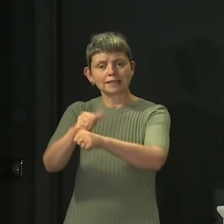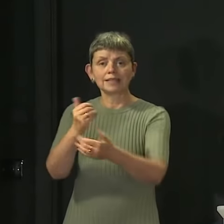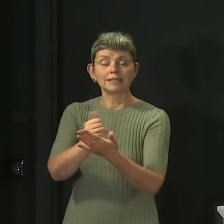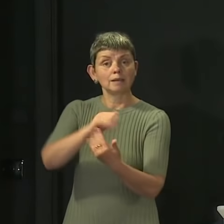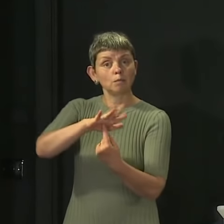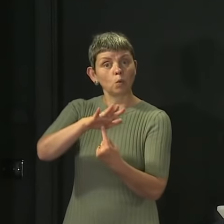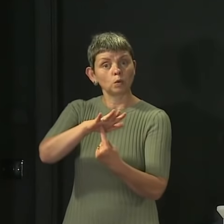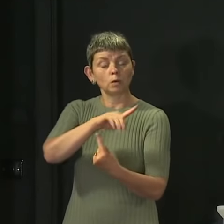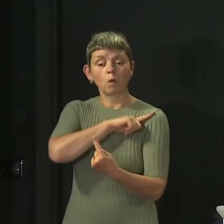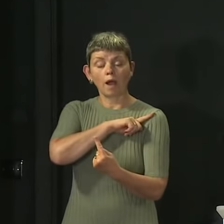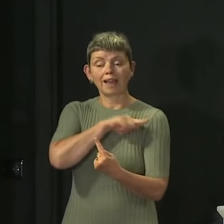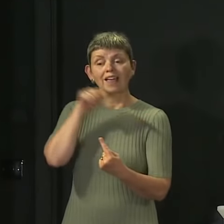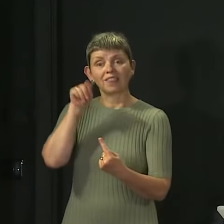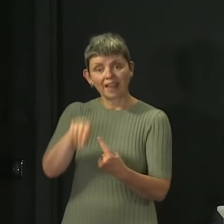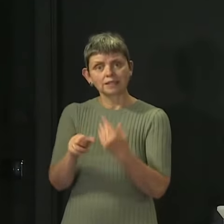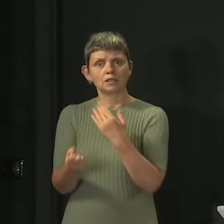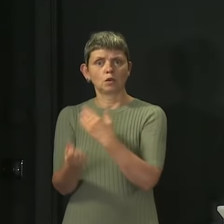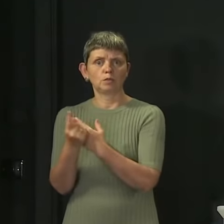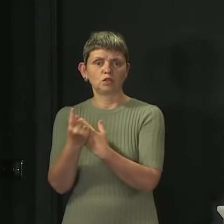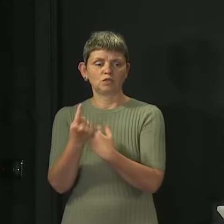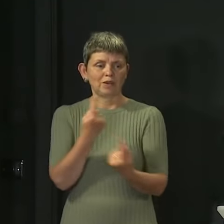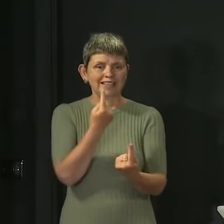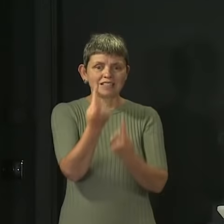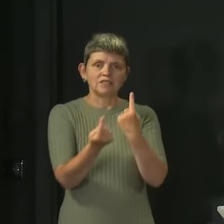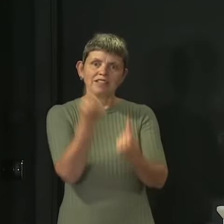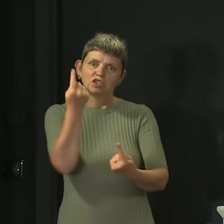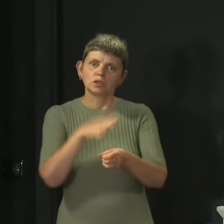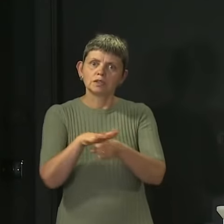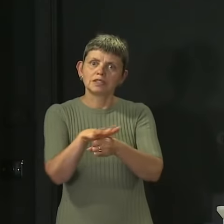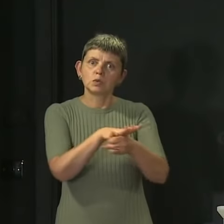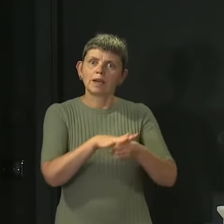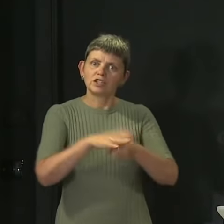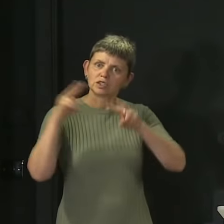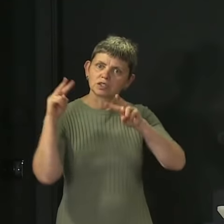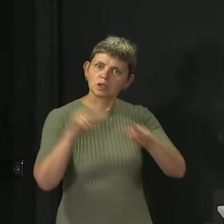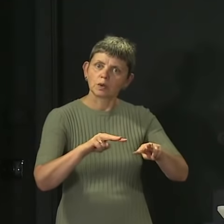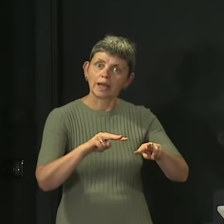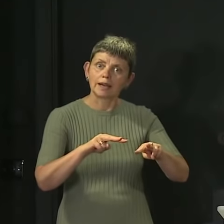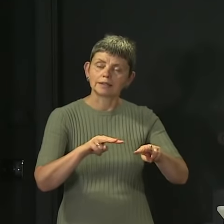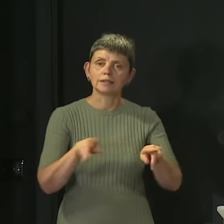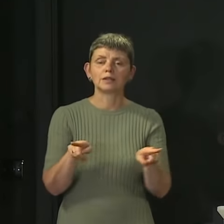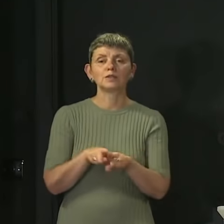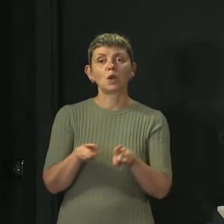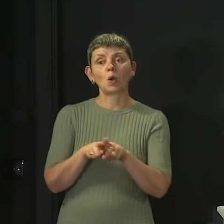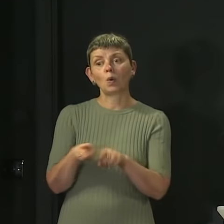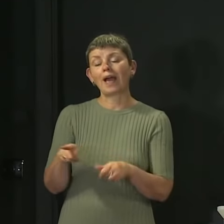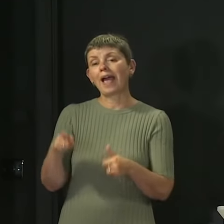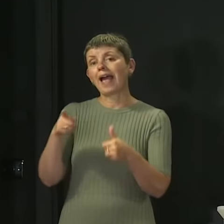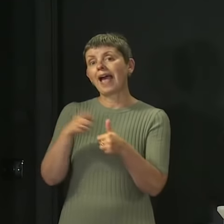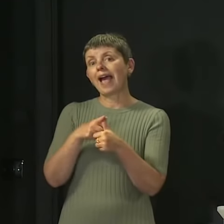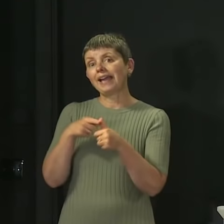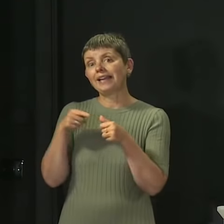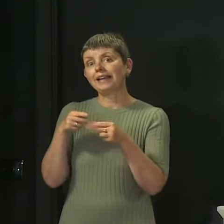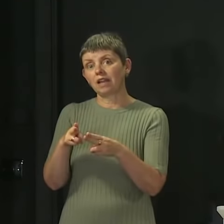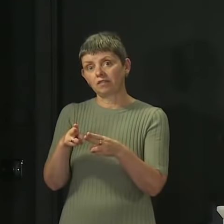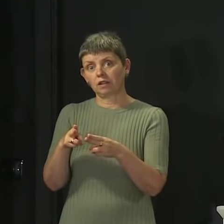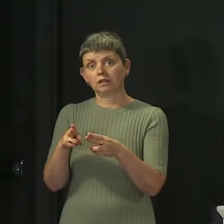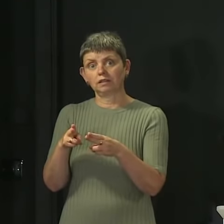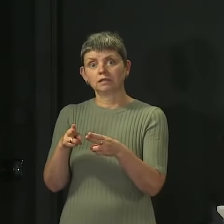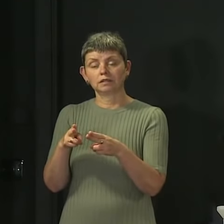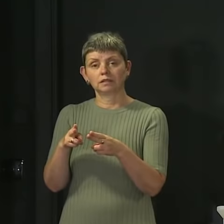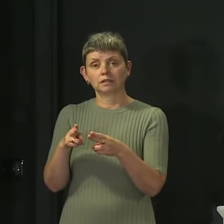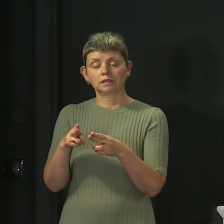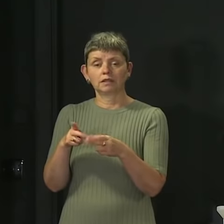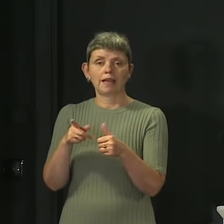looked at. I was just observing in some of the media this morning, the A-level results in England, a similar system has been used there. And